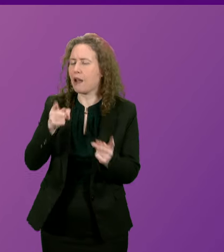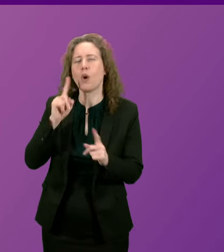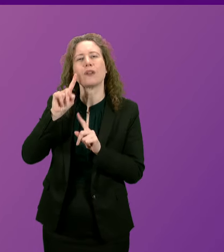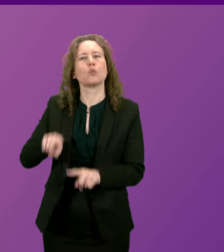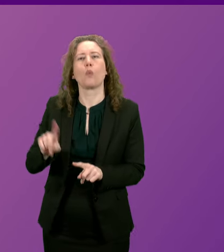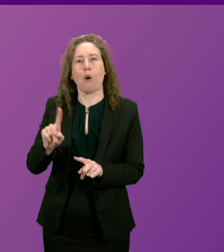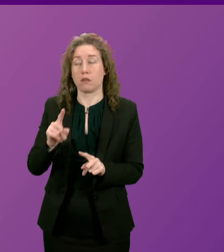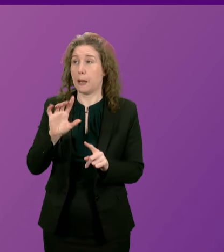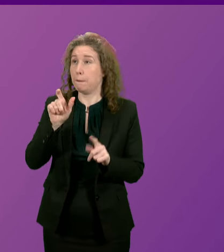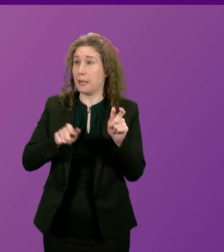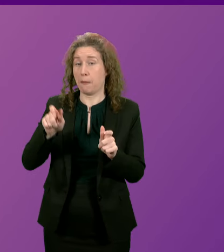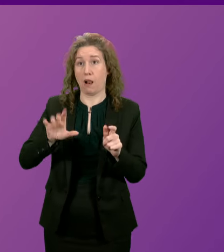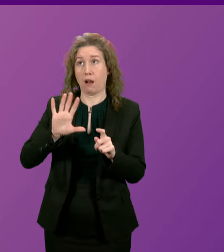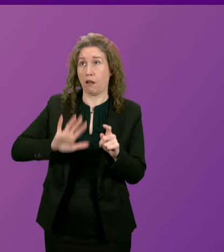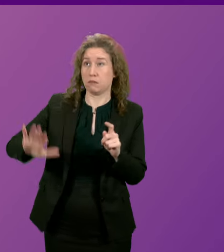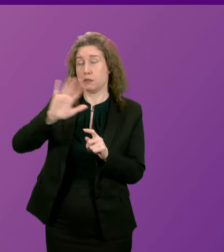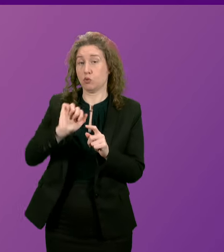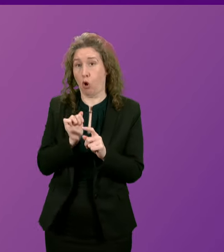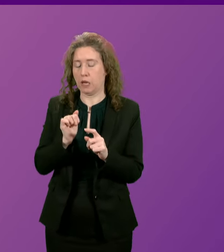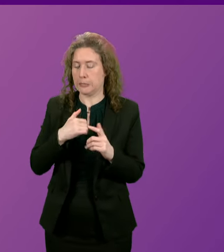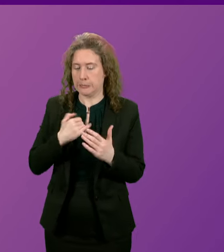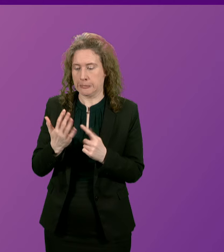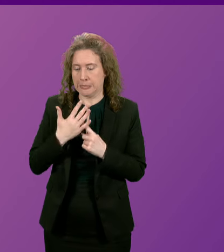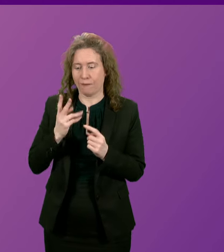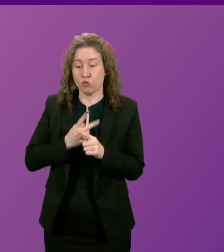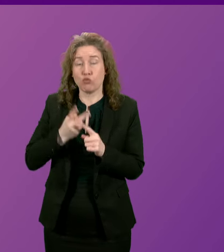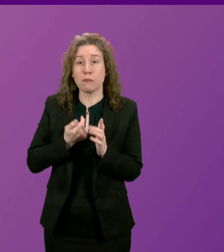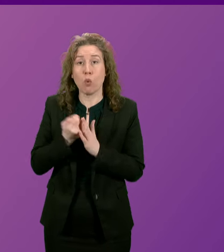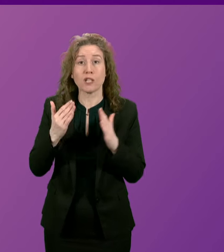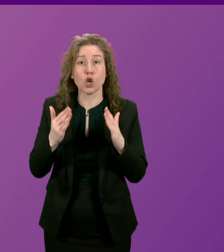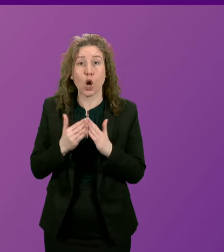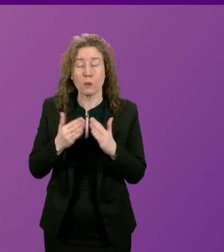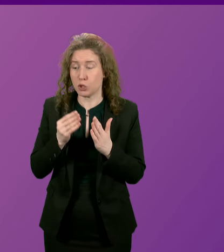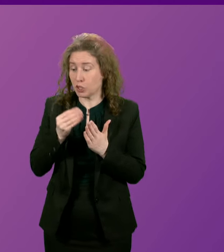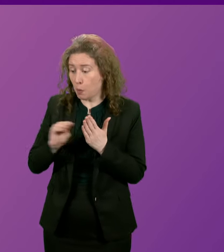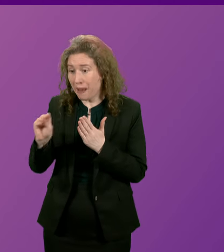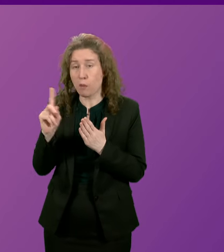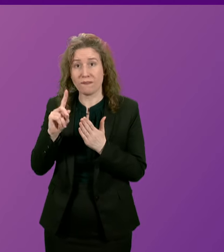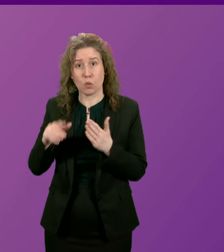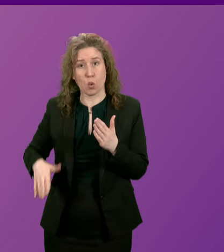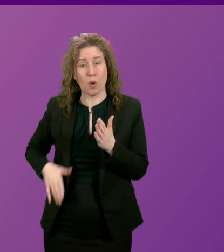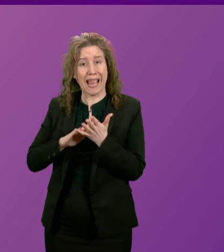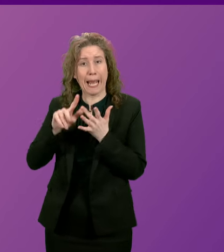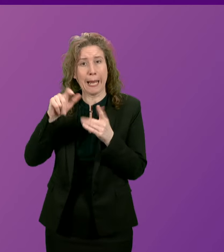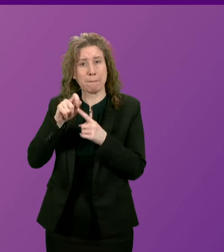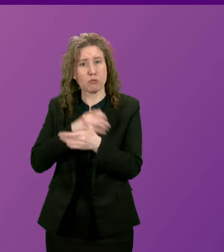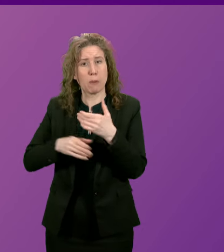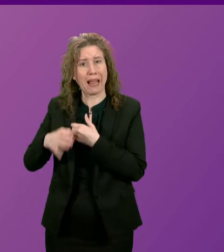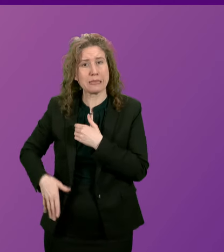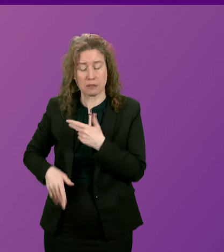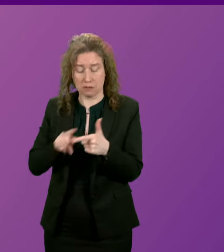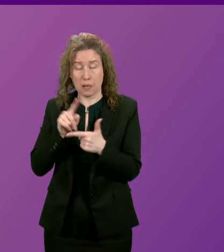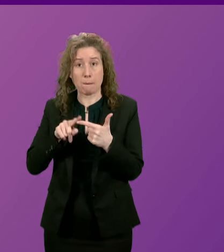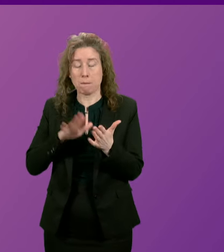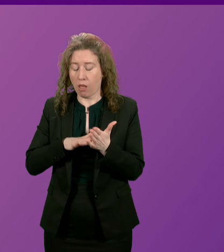people across our country who are being forced to remortgage their home to pay for hip replacements. There are mothers going without